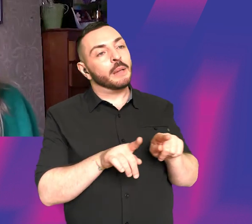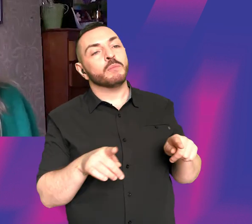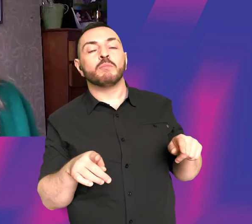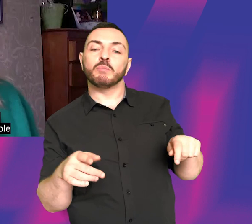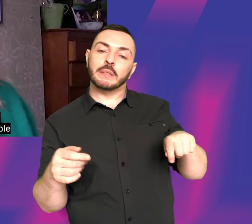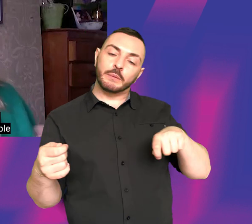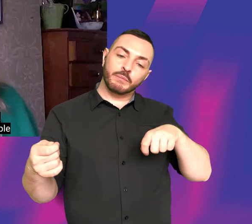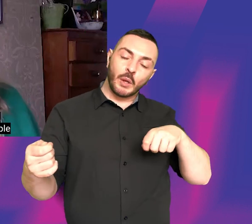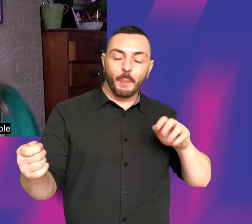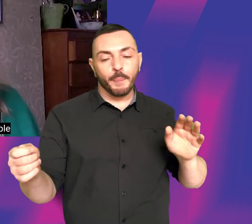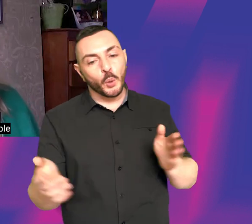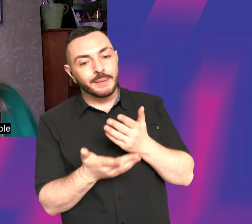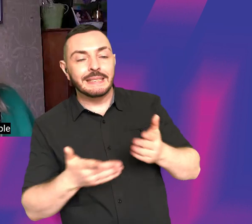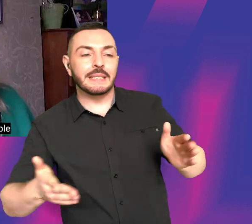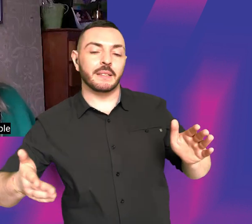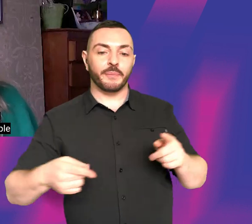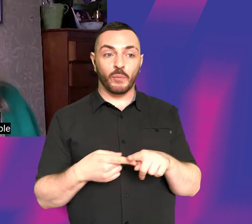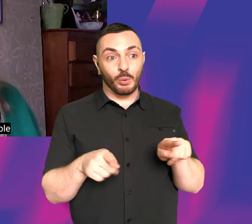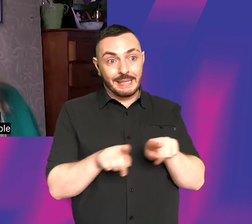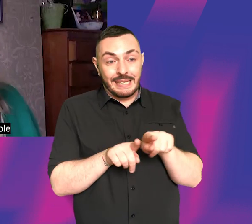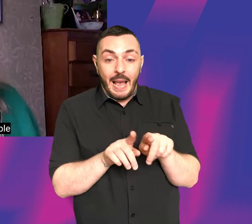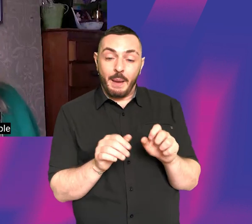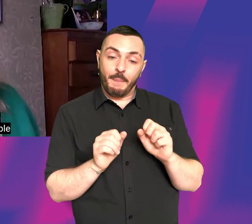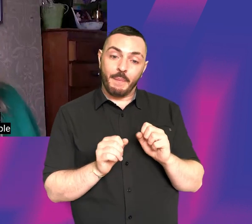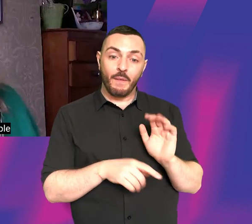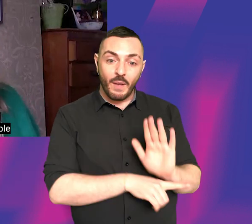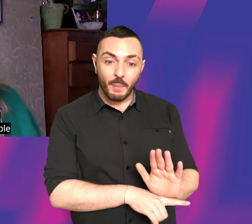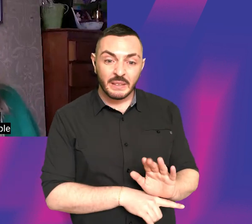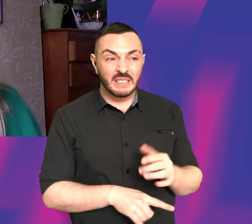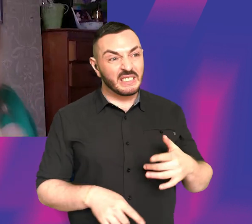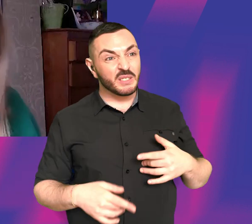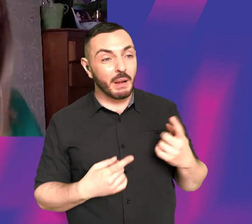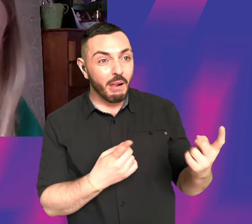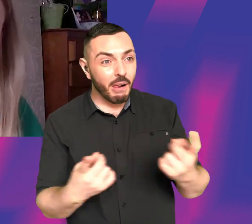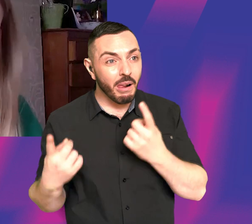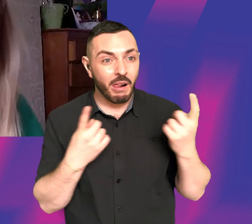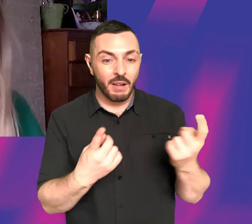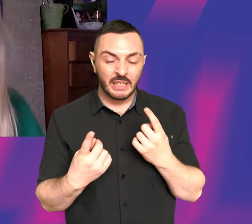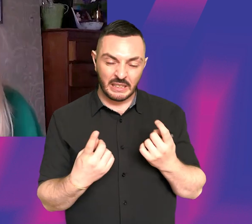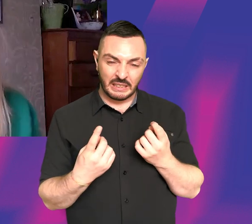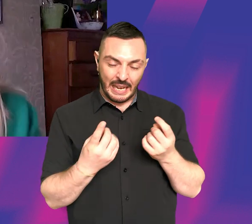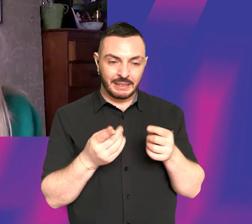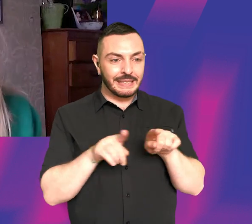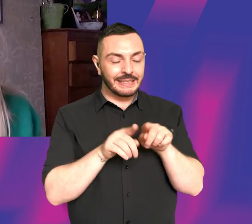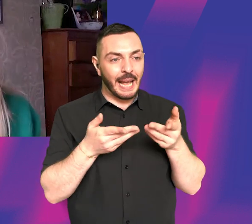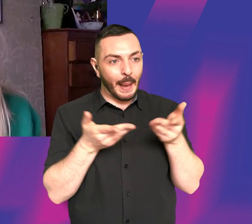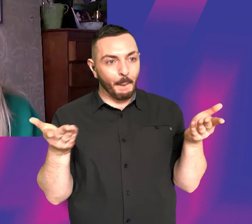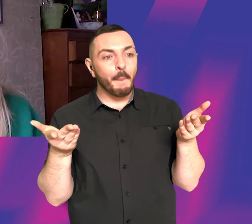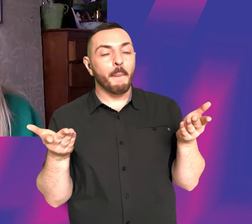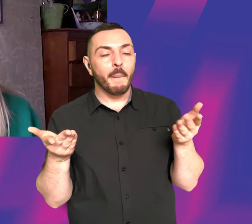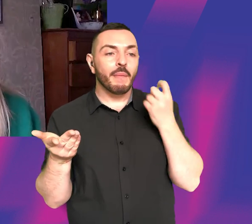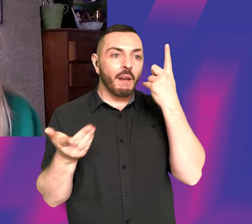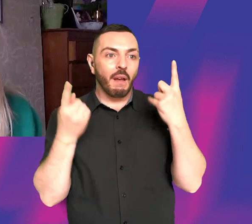a composer who enjoy the same kinds of films, basically, it's about finding those people who get what you get and working with,